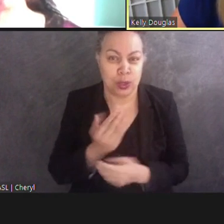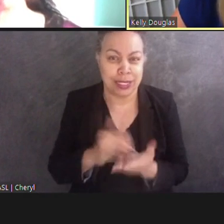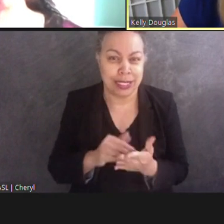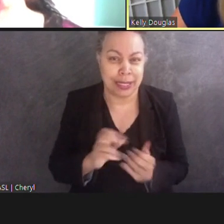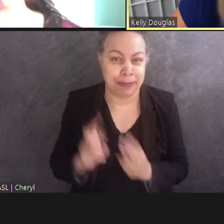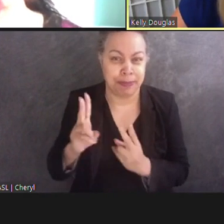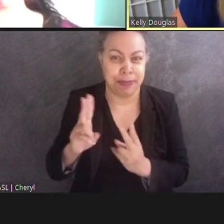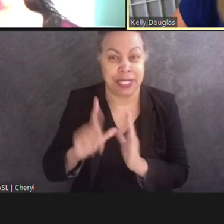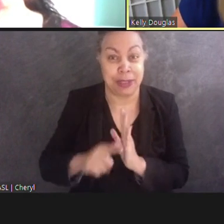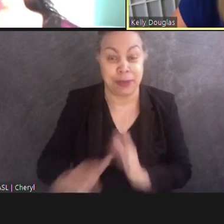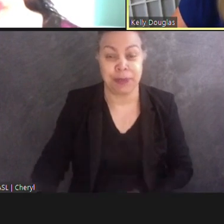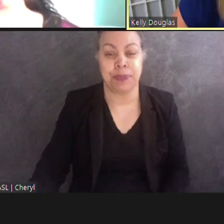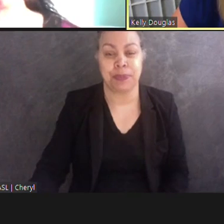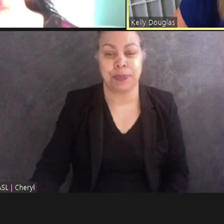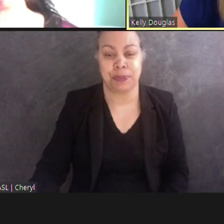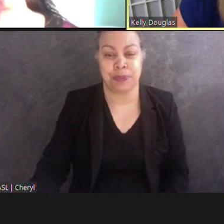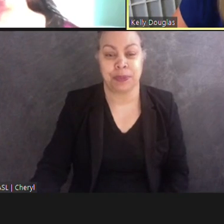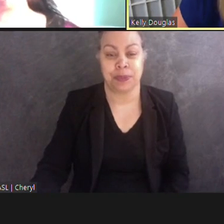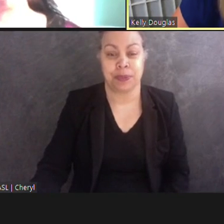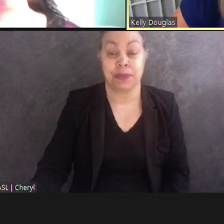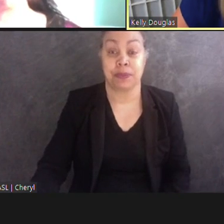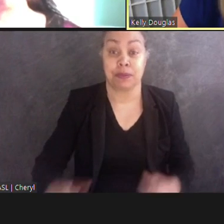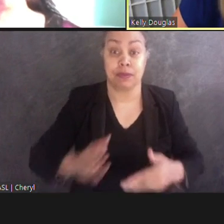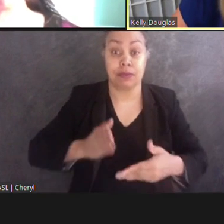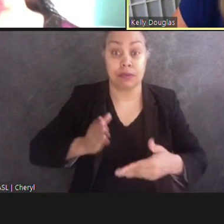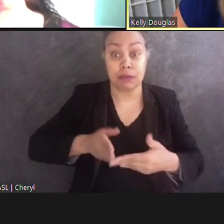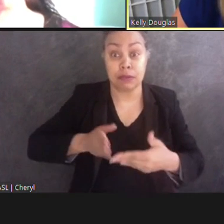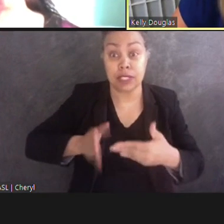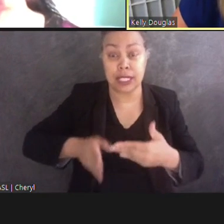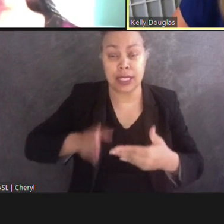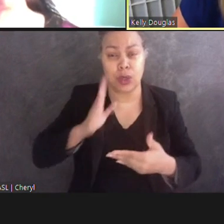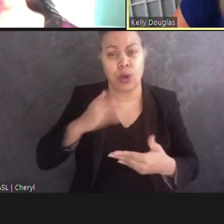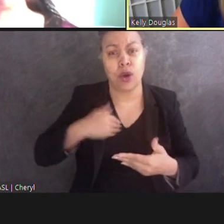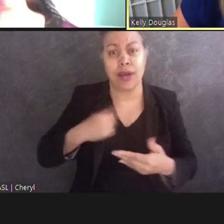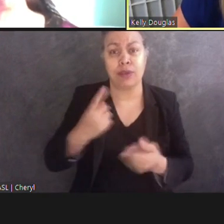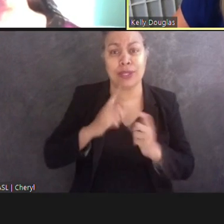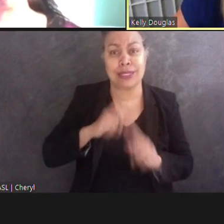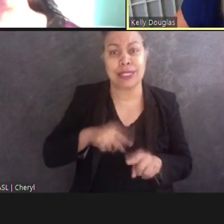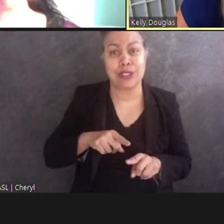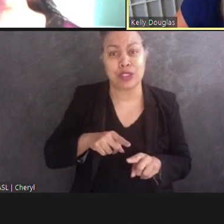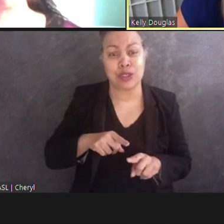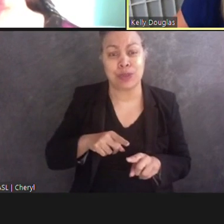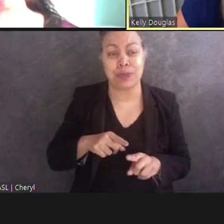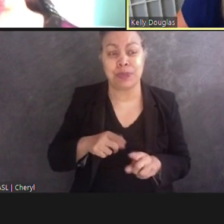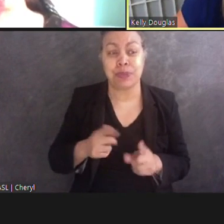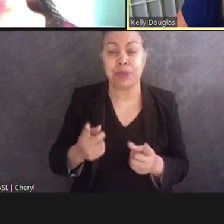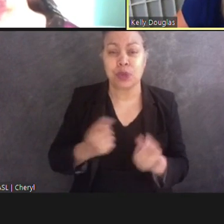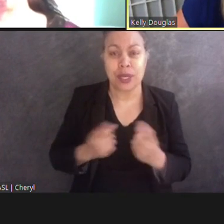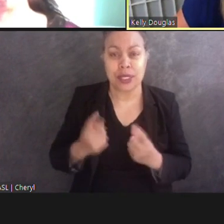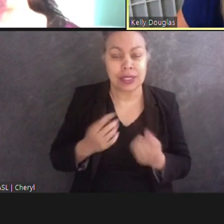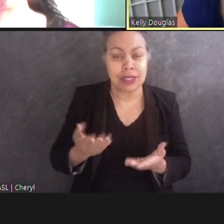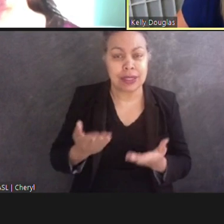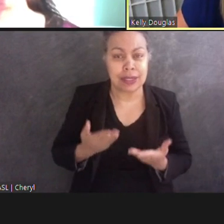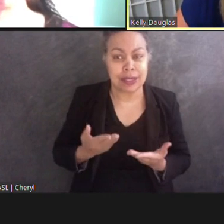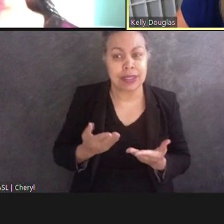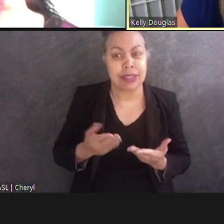will have a Q&A part and you can submit your questions in the Q&A tab located on the bottom of your menu bar.